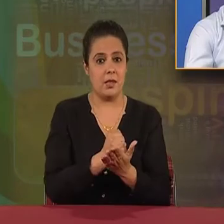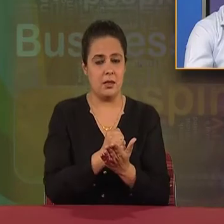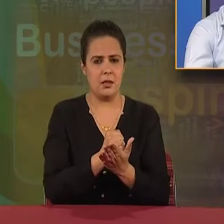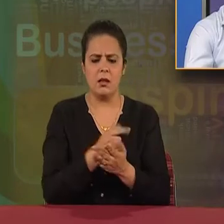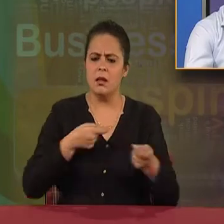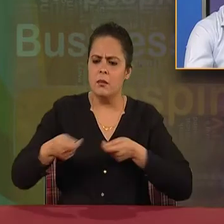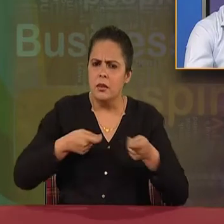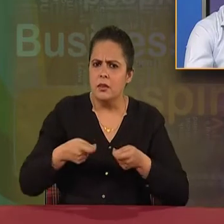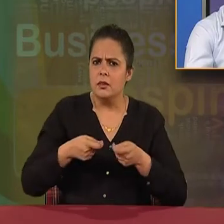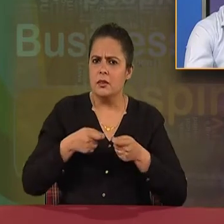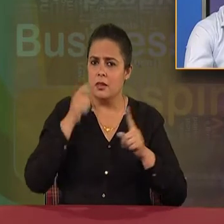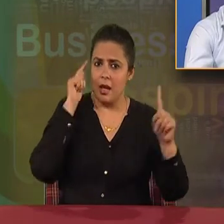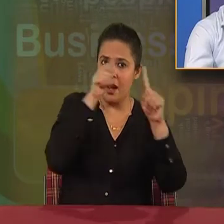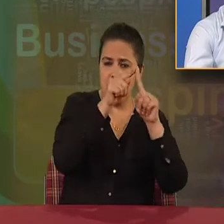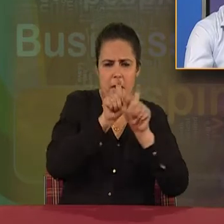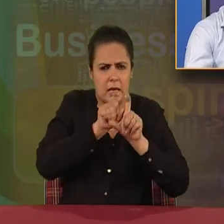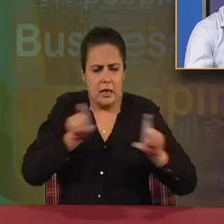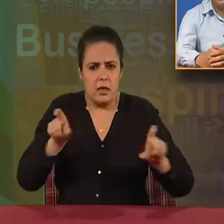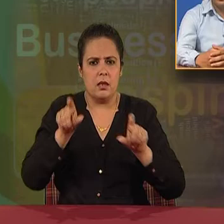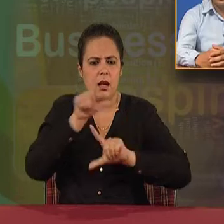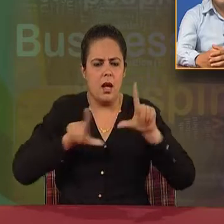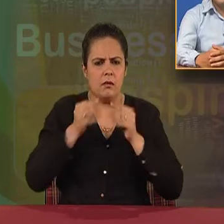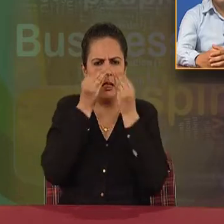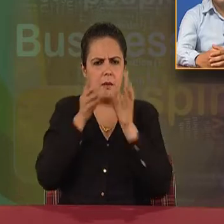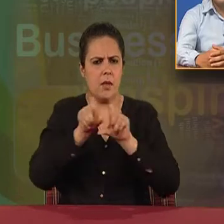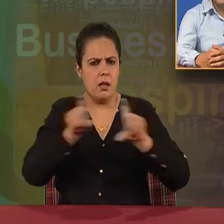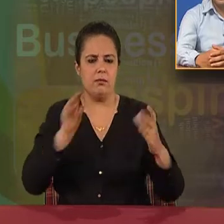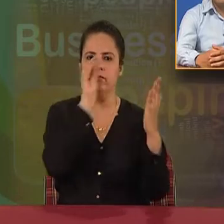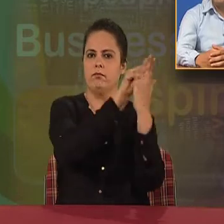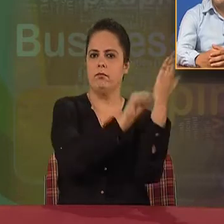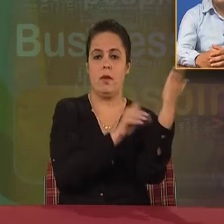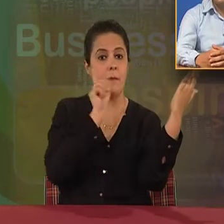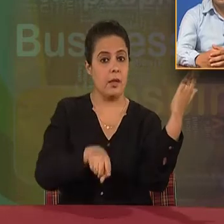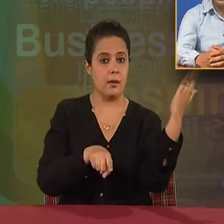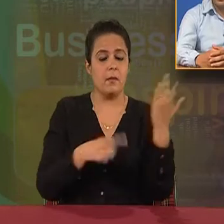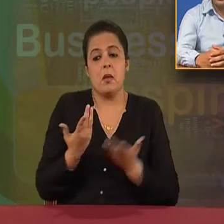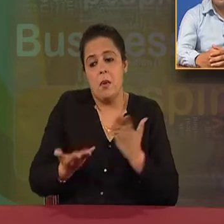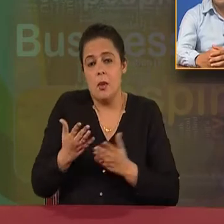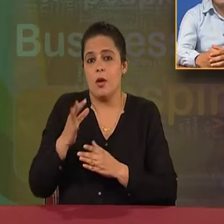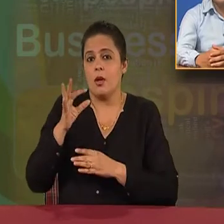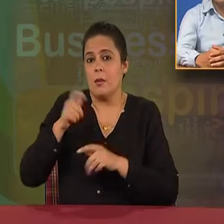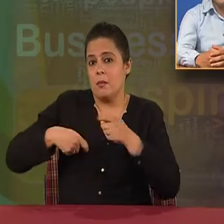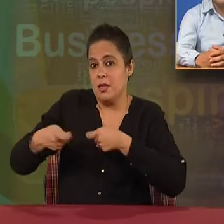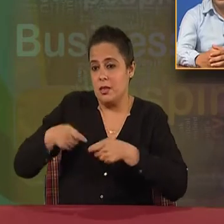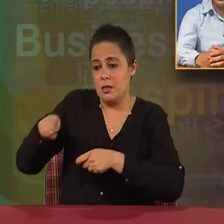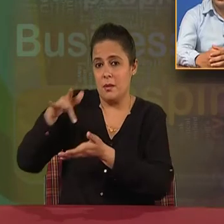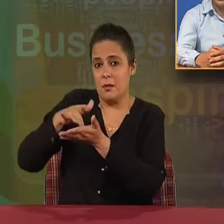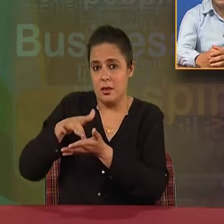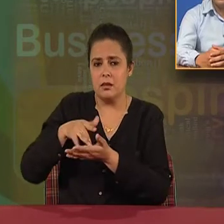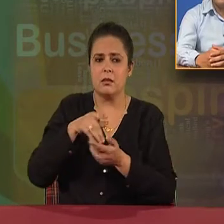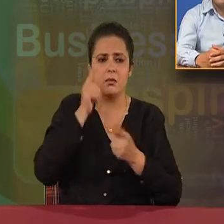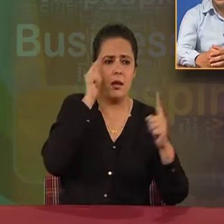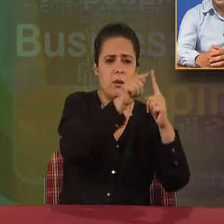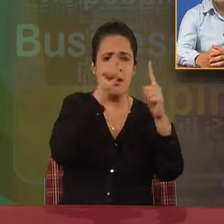should be simple and clearly stated. An organization may be having so many goals, but it has to quantify it.